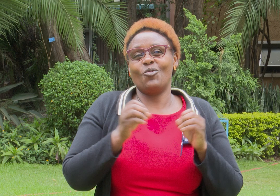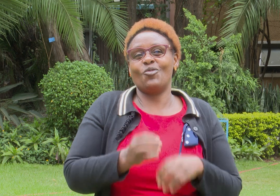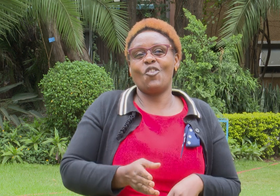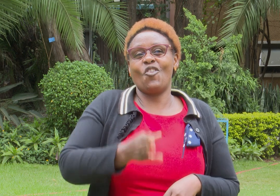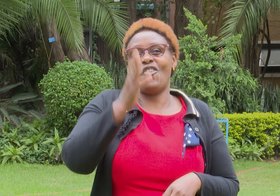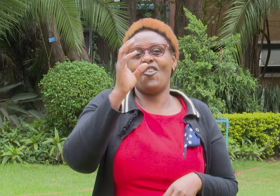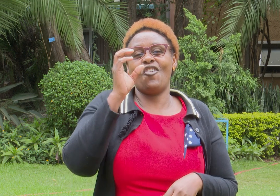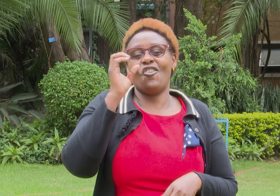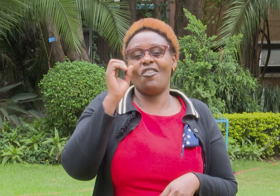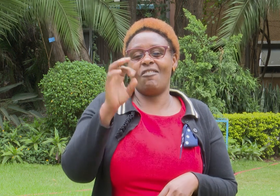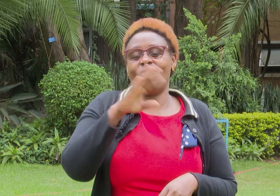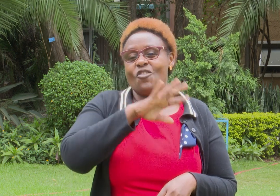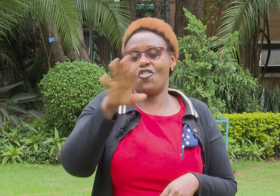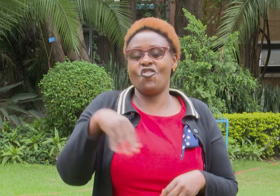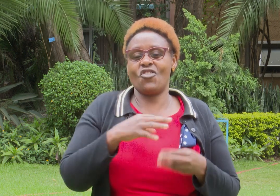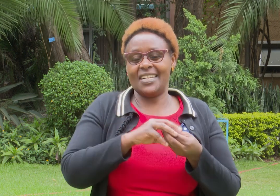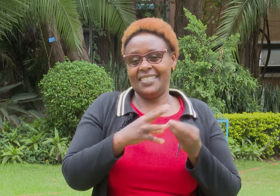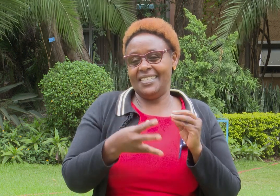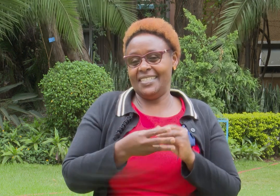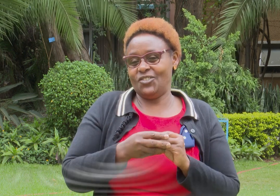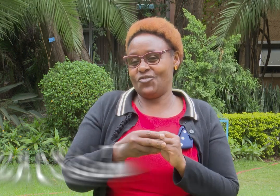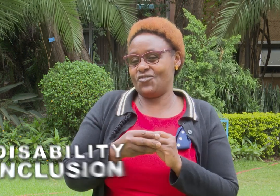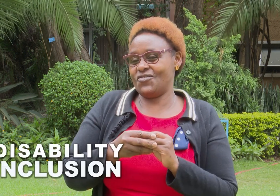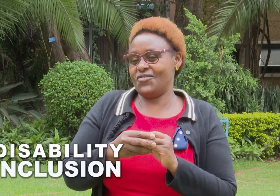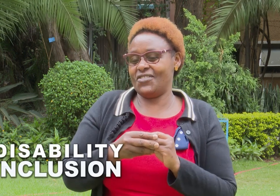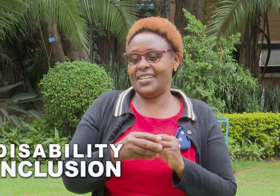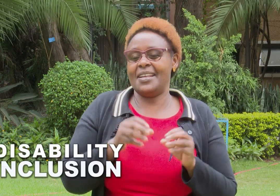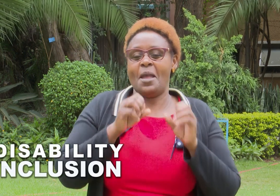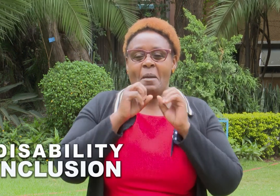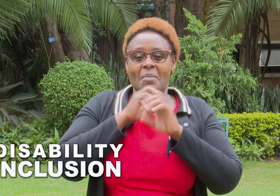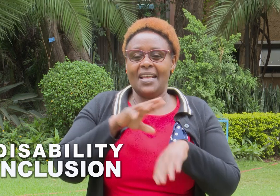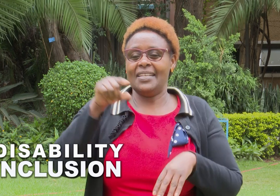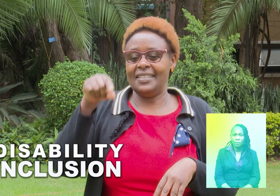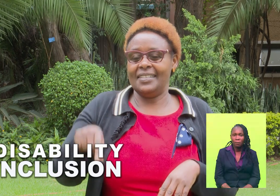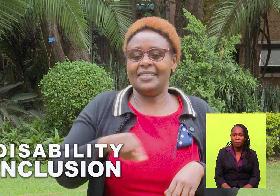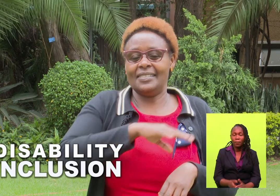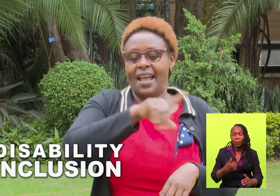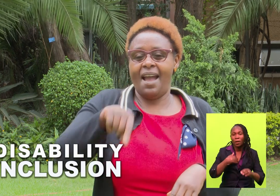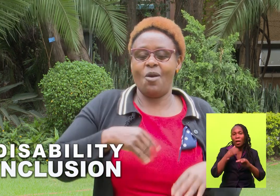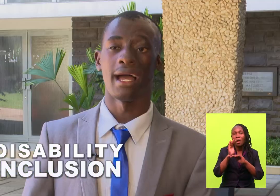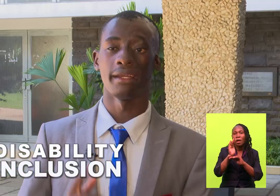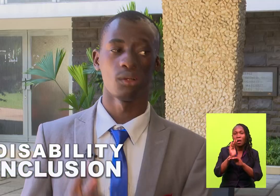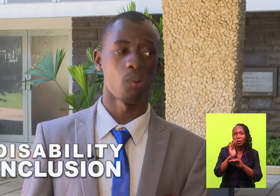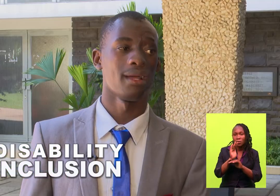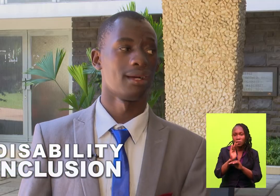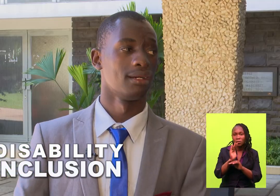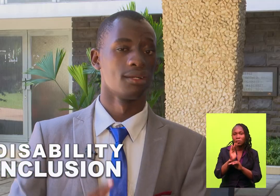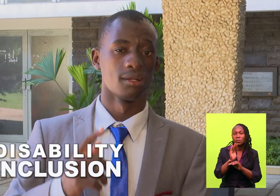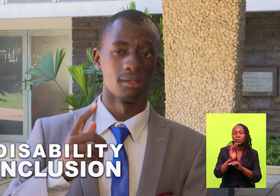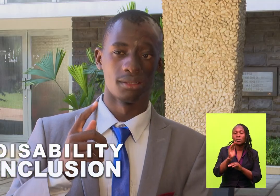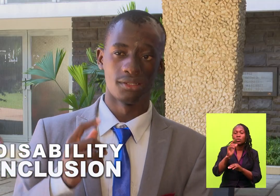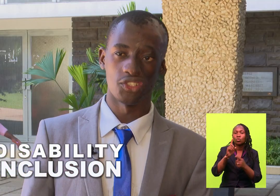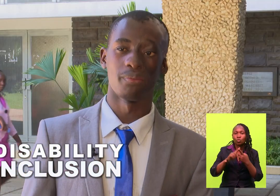O God of all creation I require